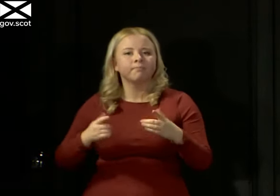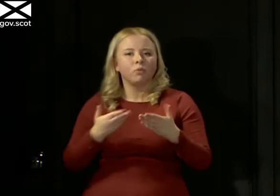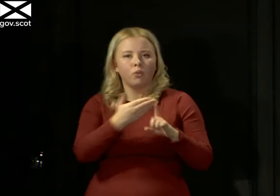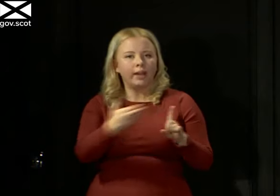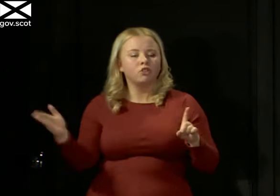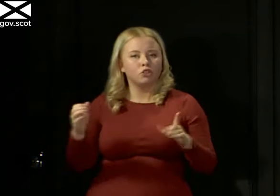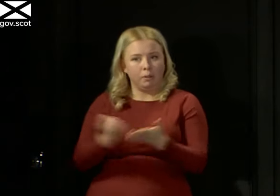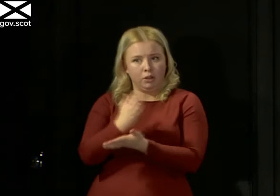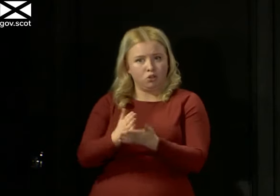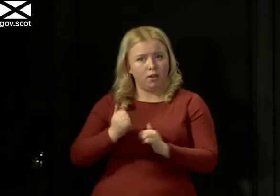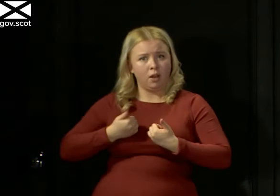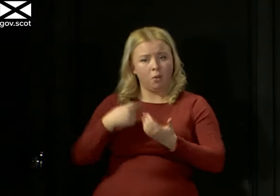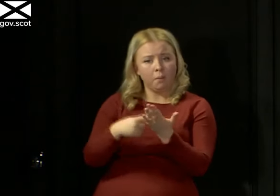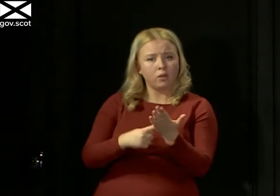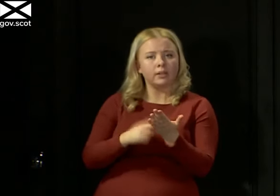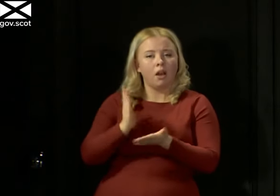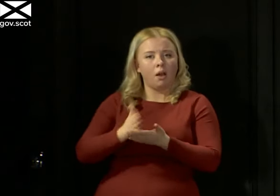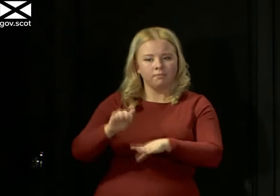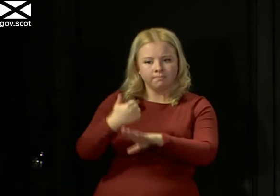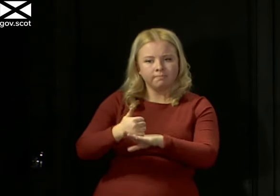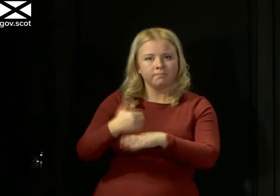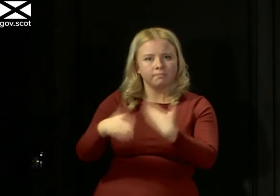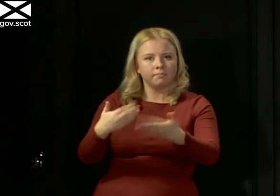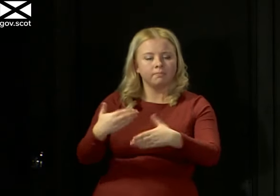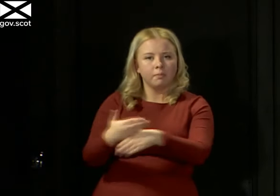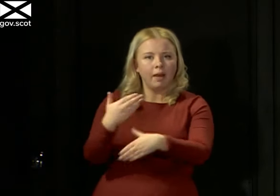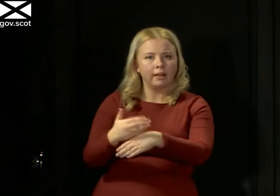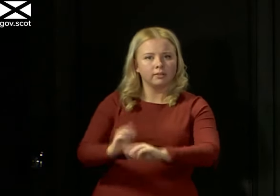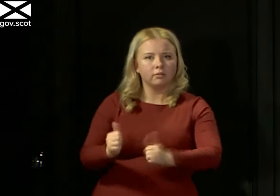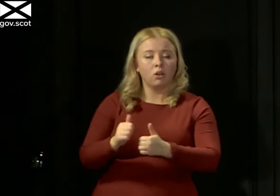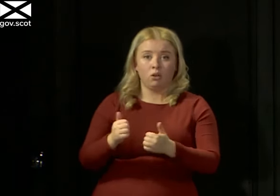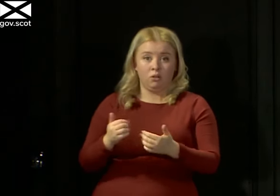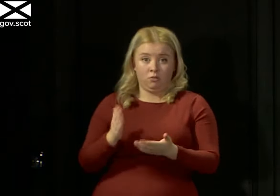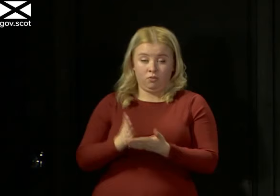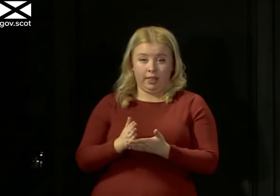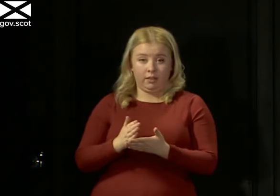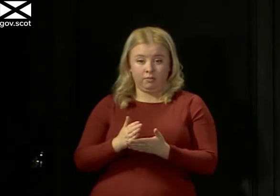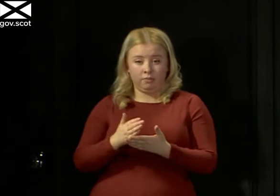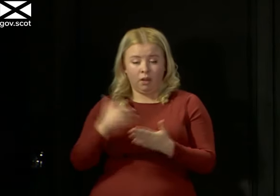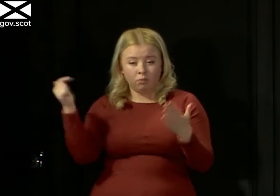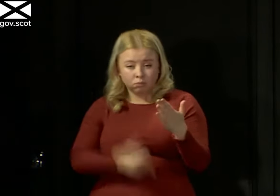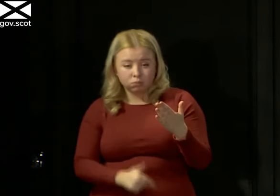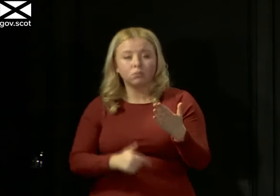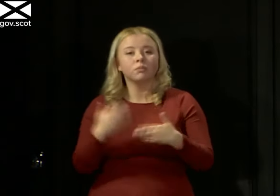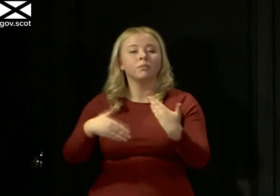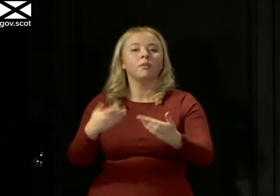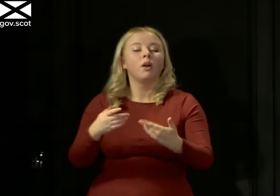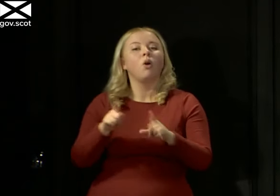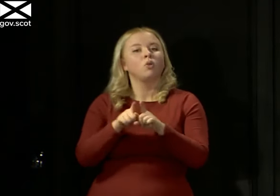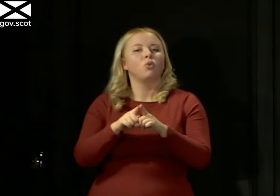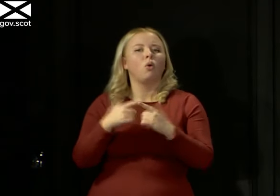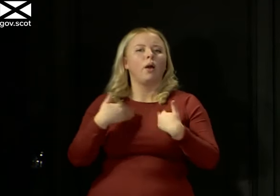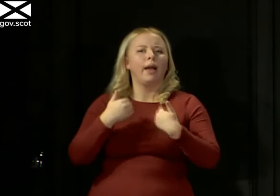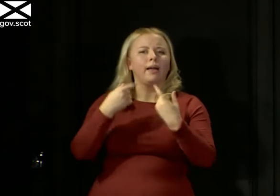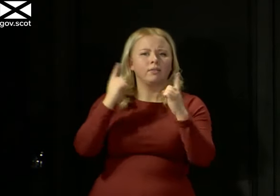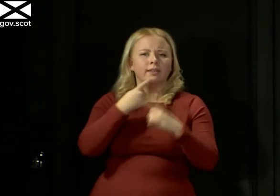setting is being implemented in practice, and we do that very rigorously. And obviously, as the Health Secretary has just set out in relation to the